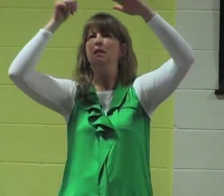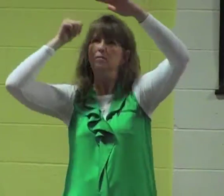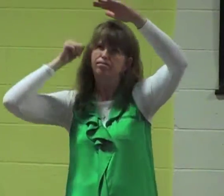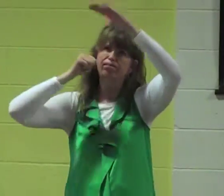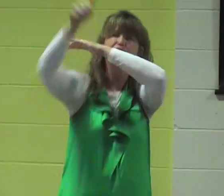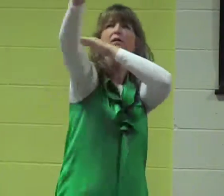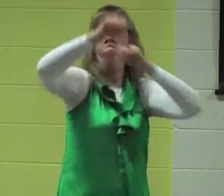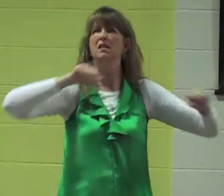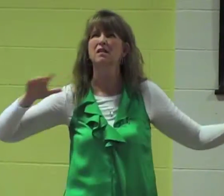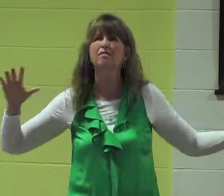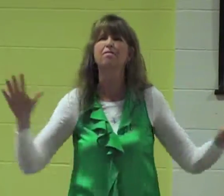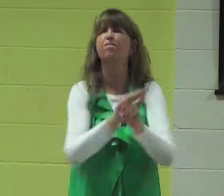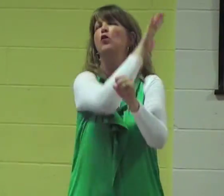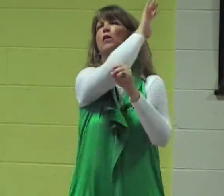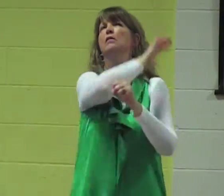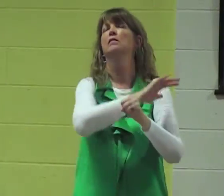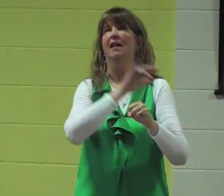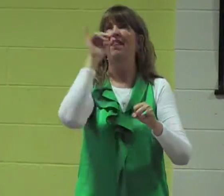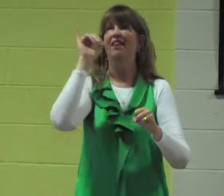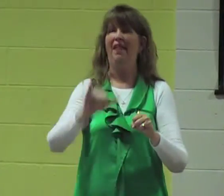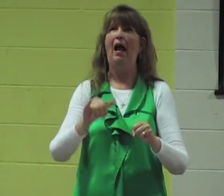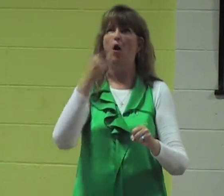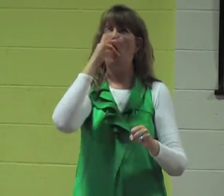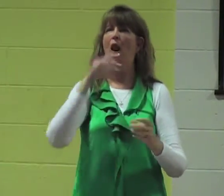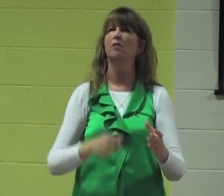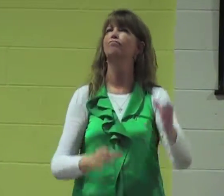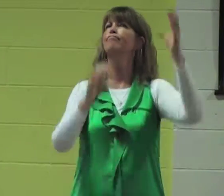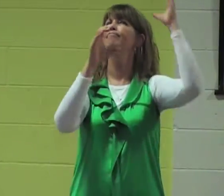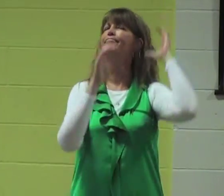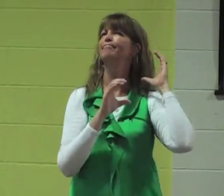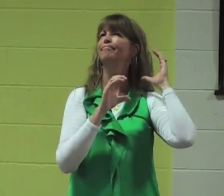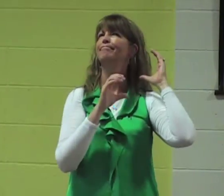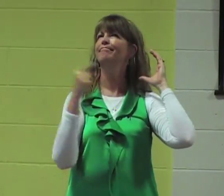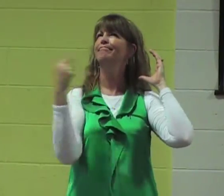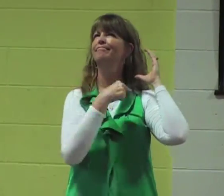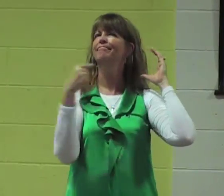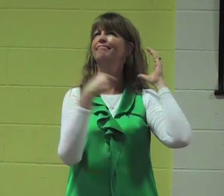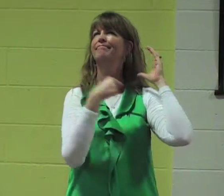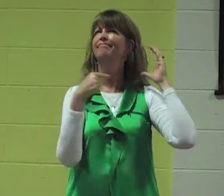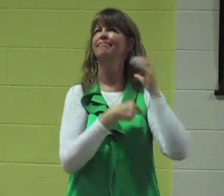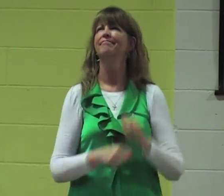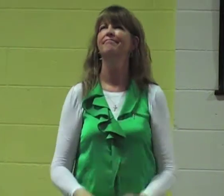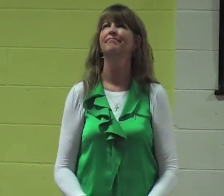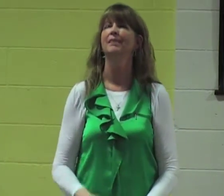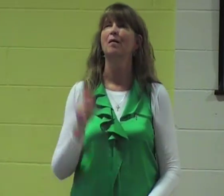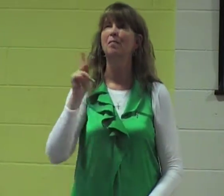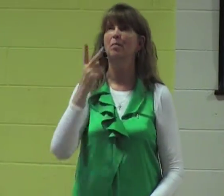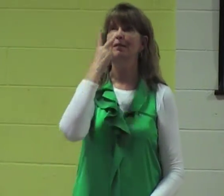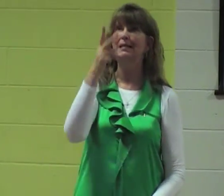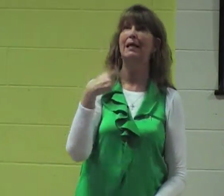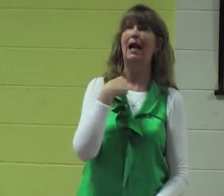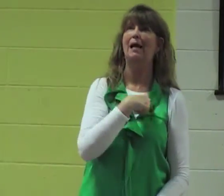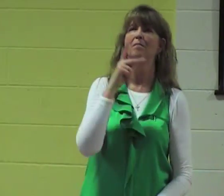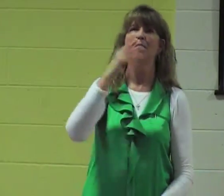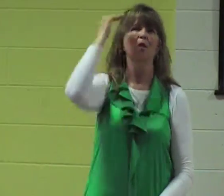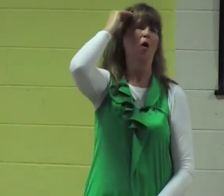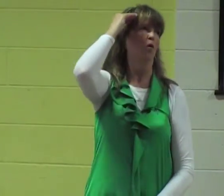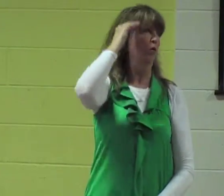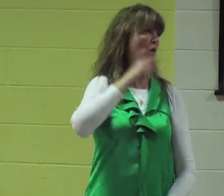we're bold and fully committed and that we know what it looks like to follow to pick up